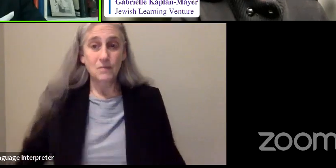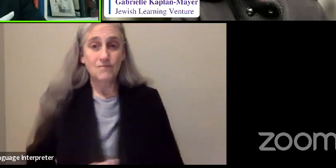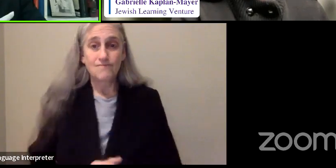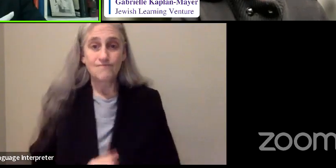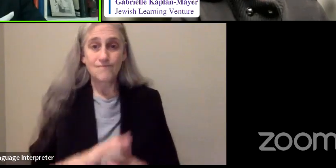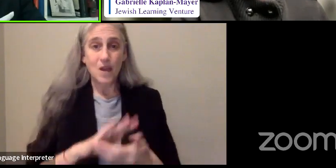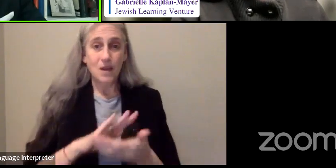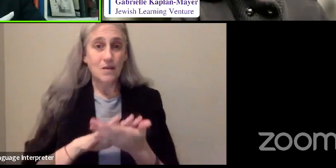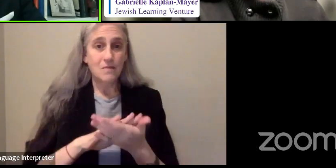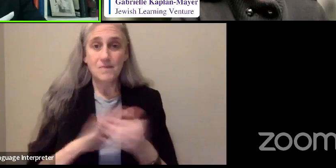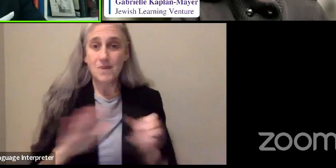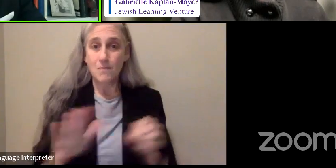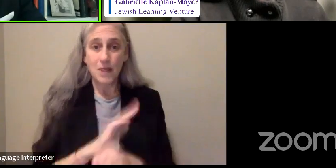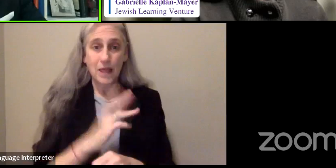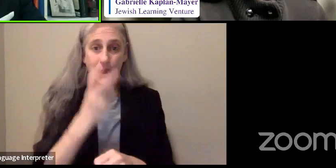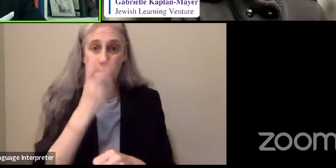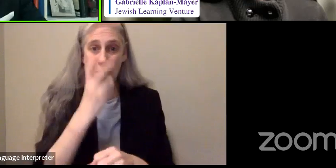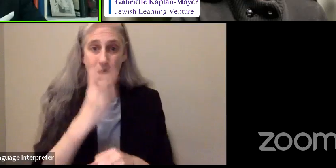see.